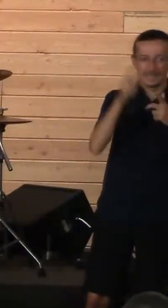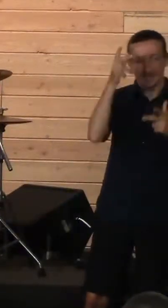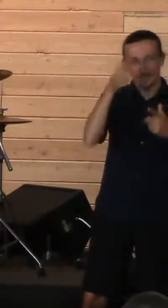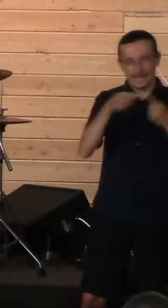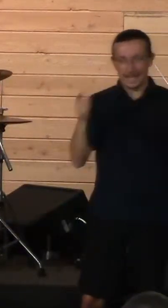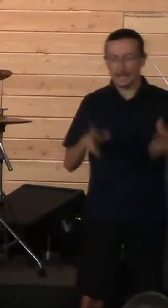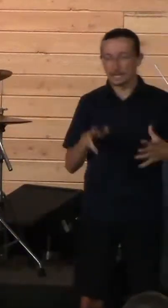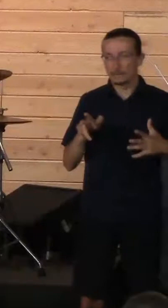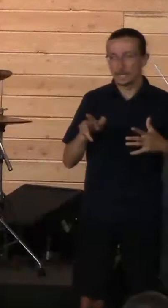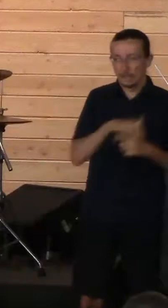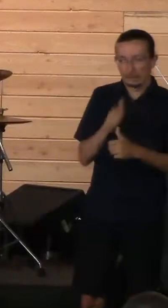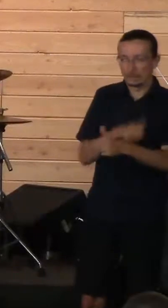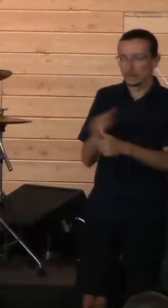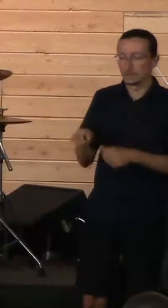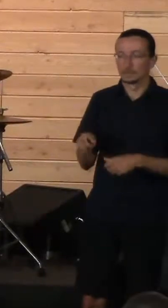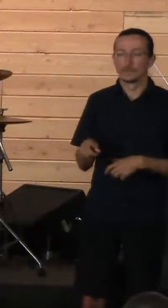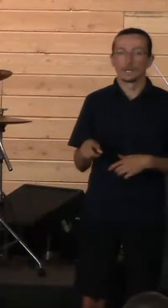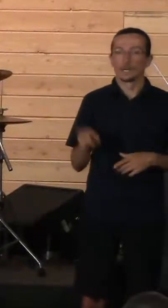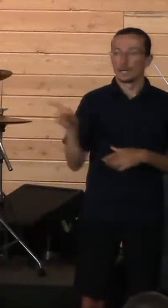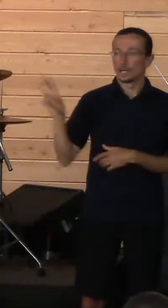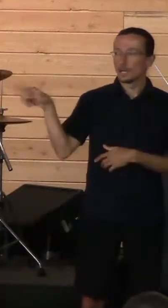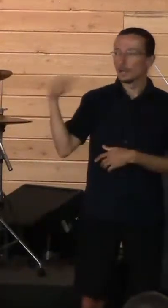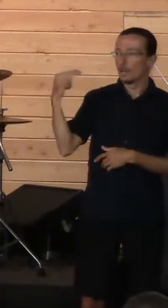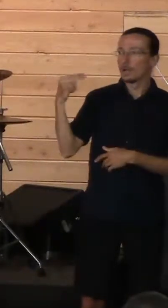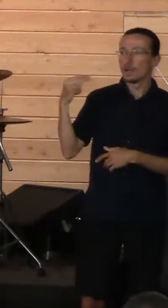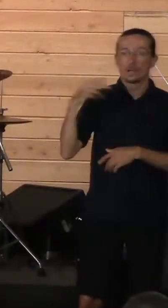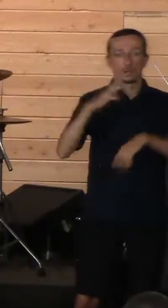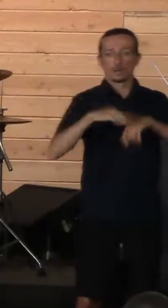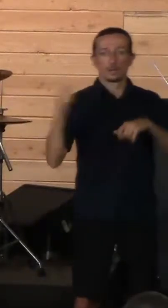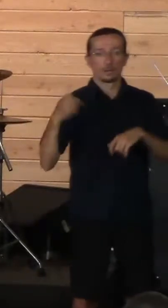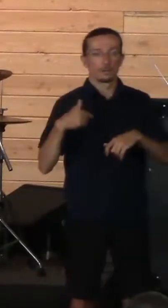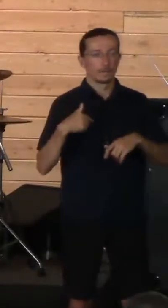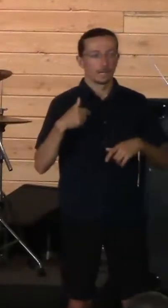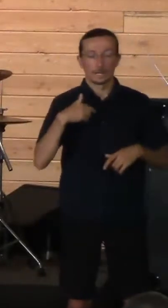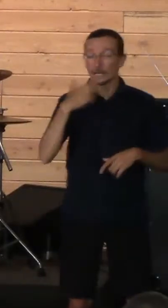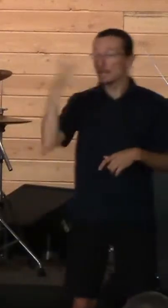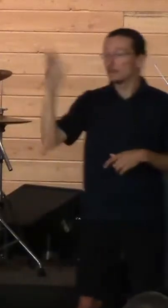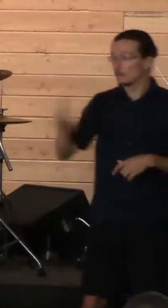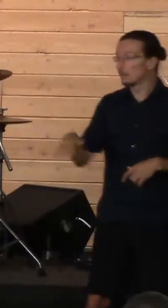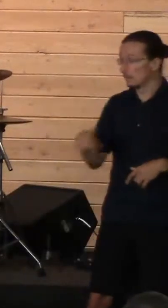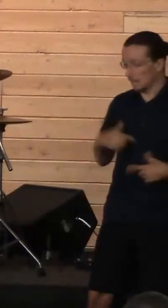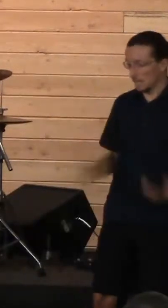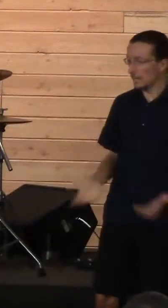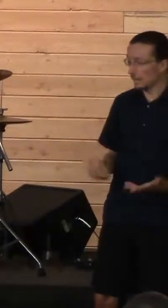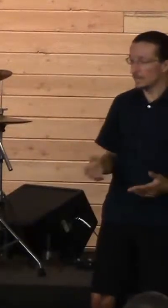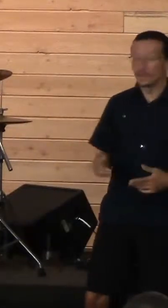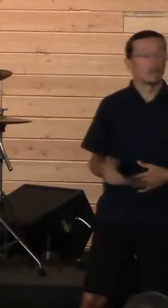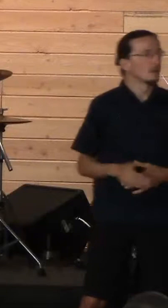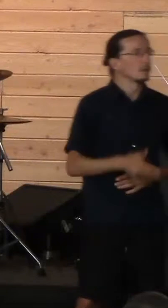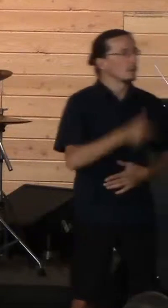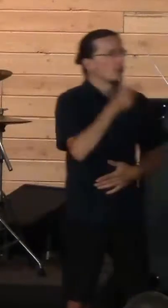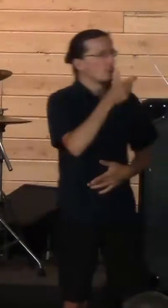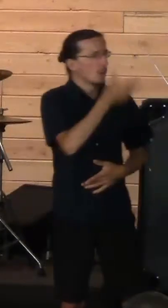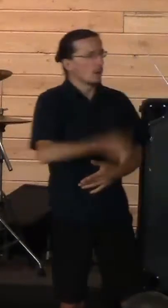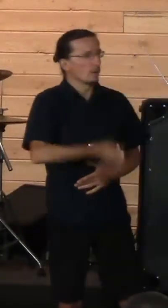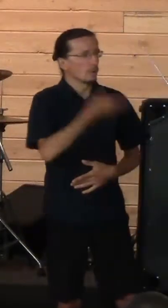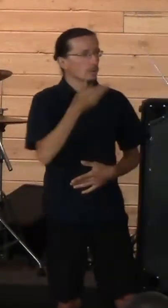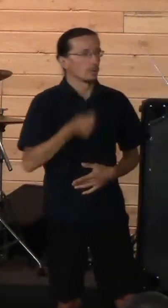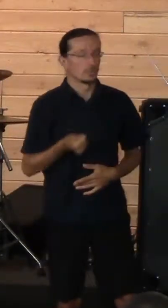Now, when he looked behind him, he saw me and called to me. And I answered him, here I am. And he said, who are you?